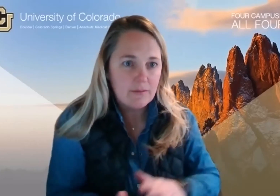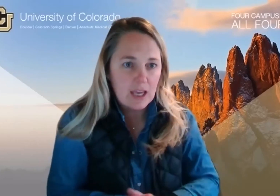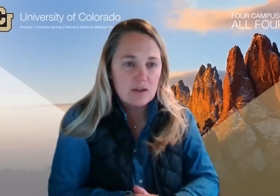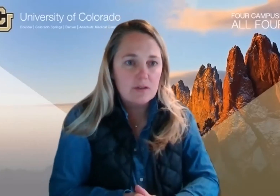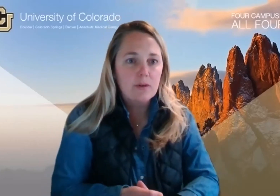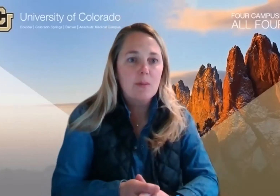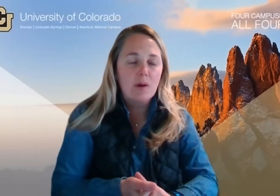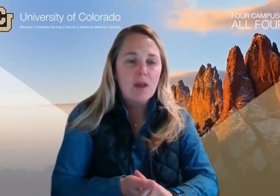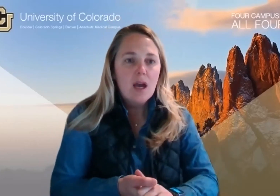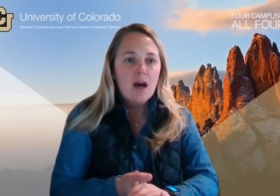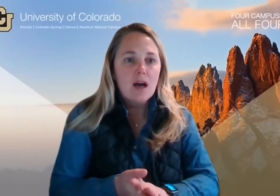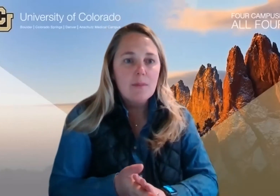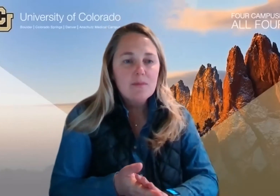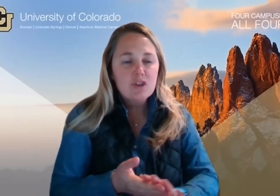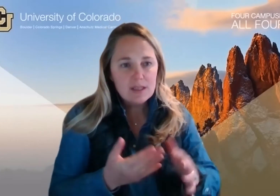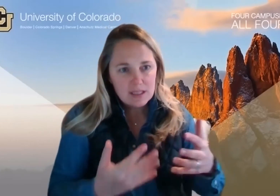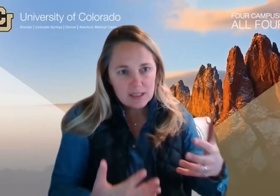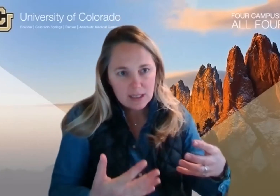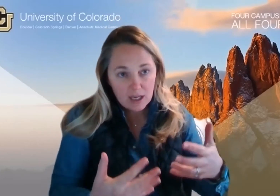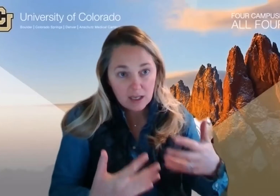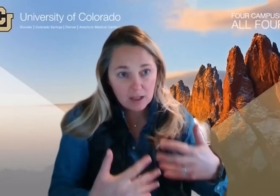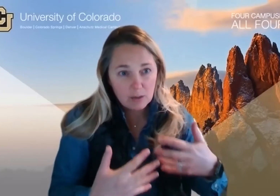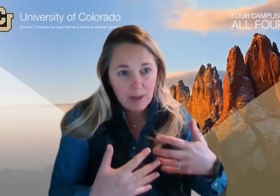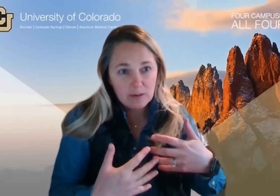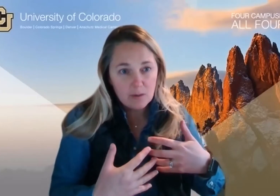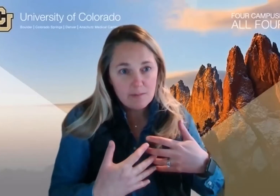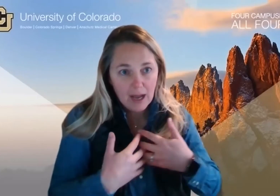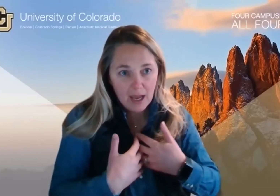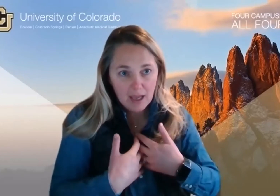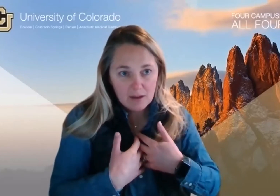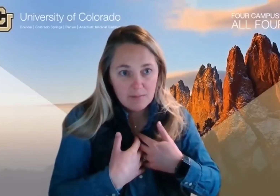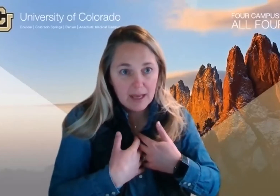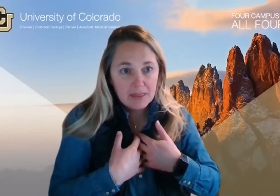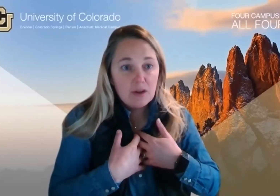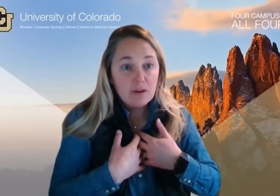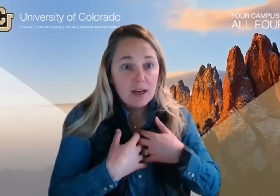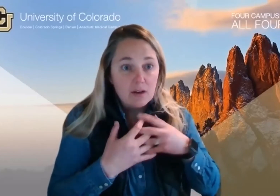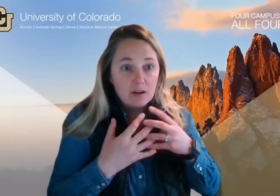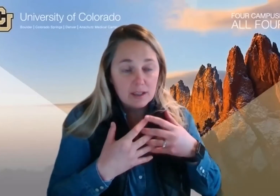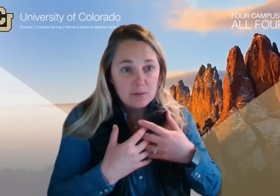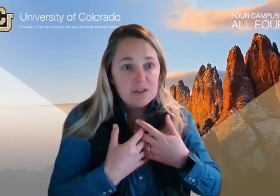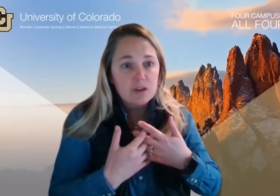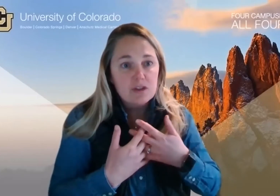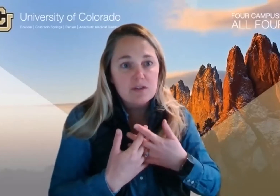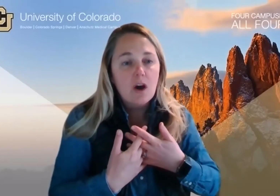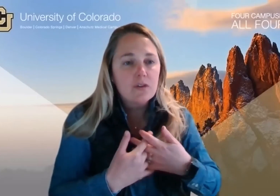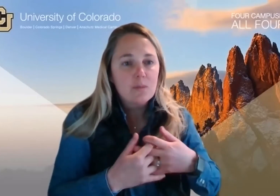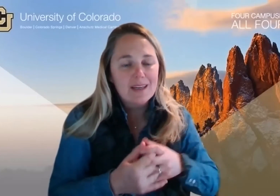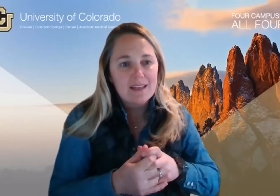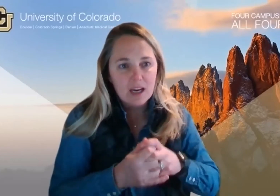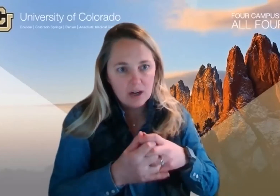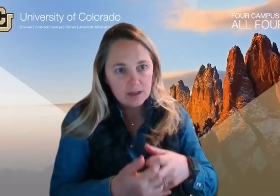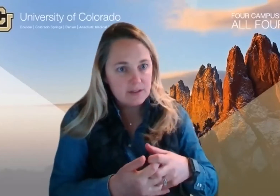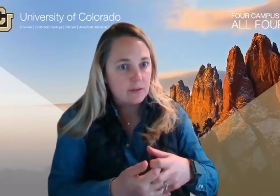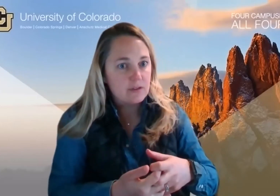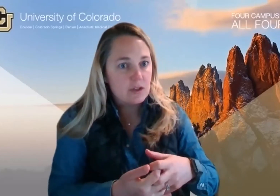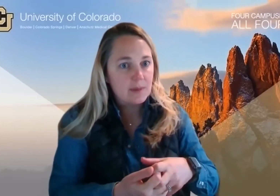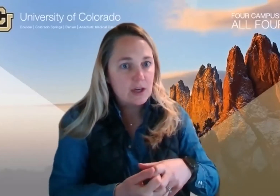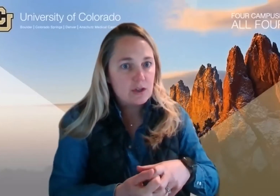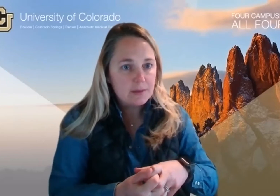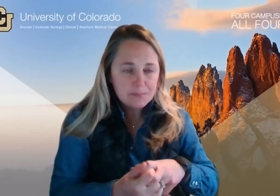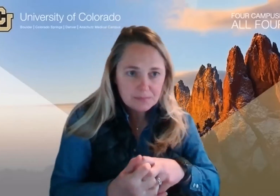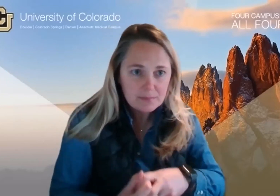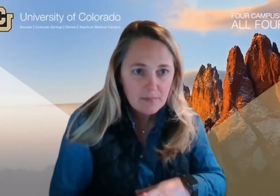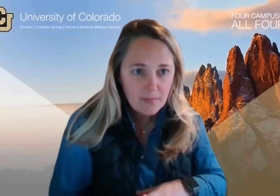modifications for people. Just as a little background, my theoretical and research has also been in the area of self